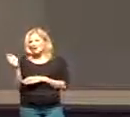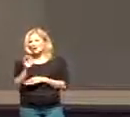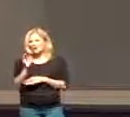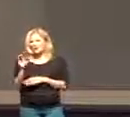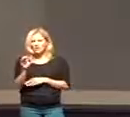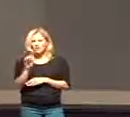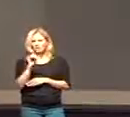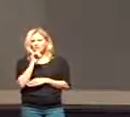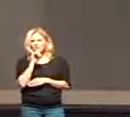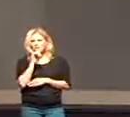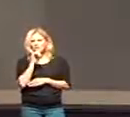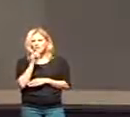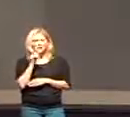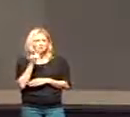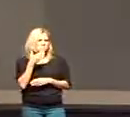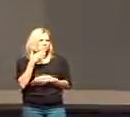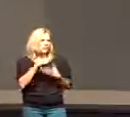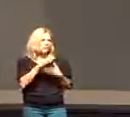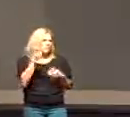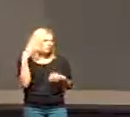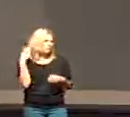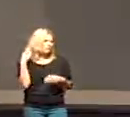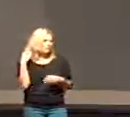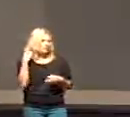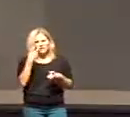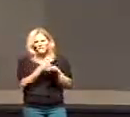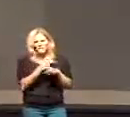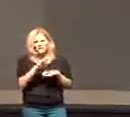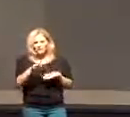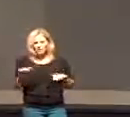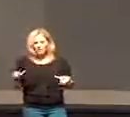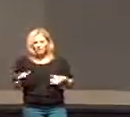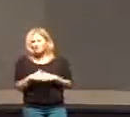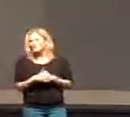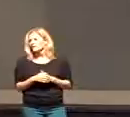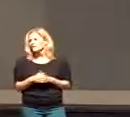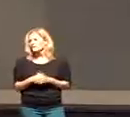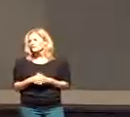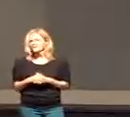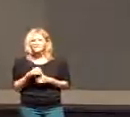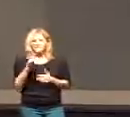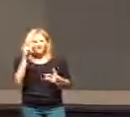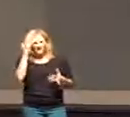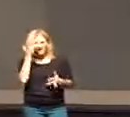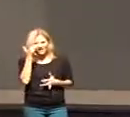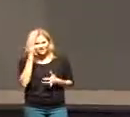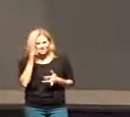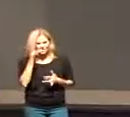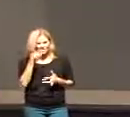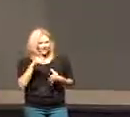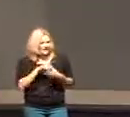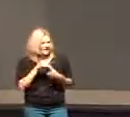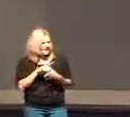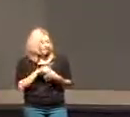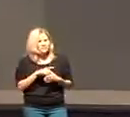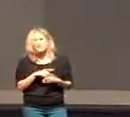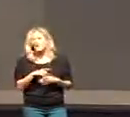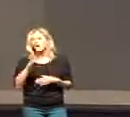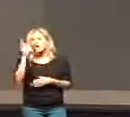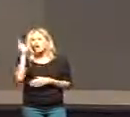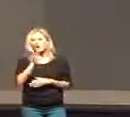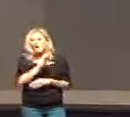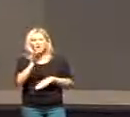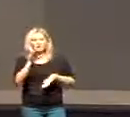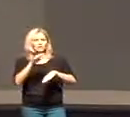is not our unfair boss our cross is not a difficult child our cross is not an illness or a handicap our cross